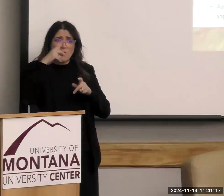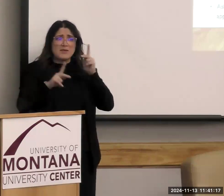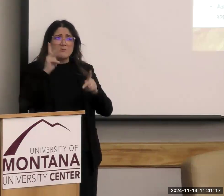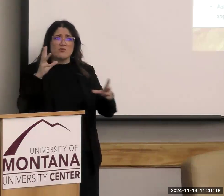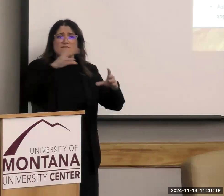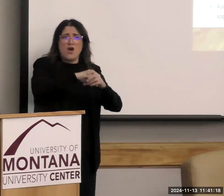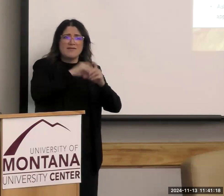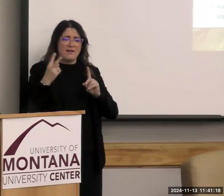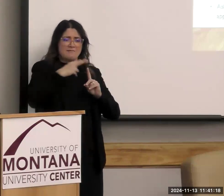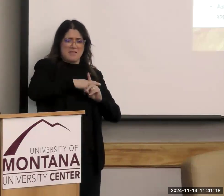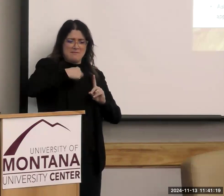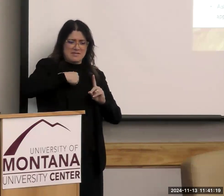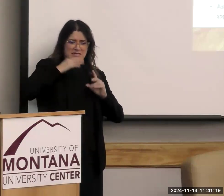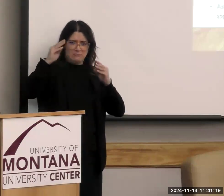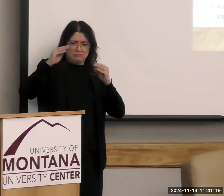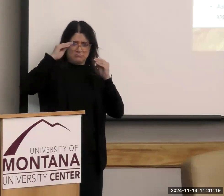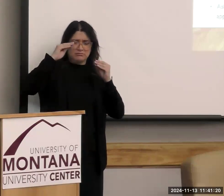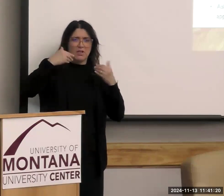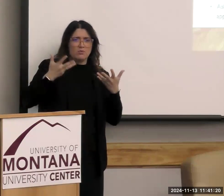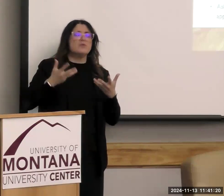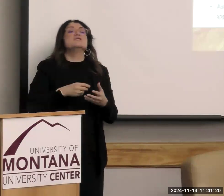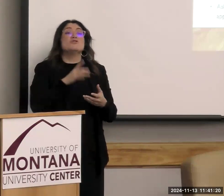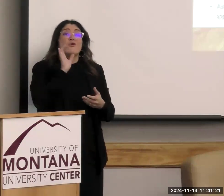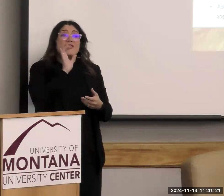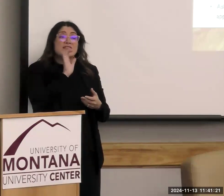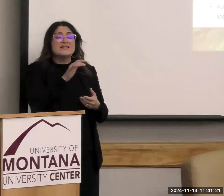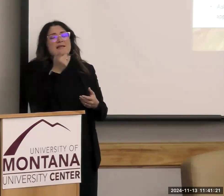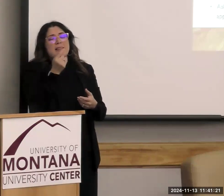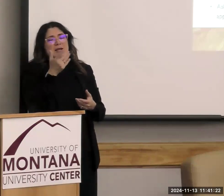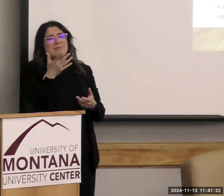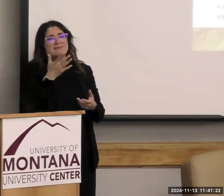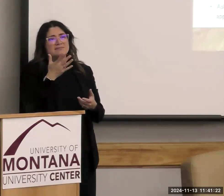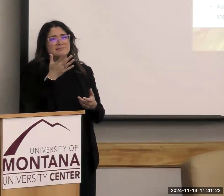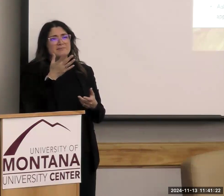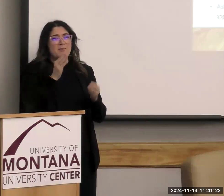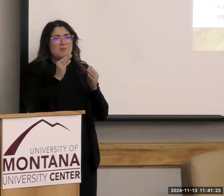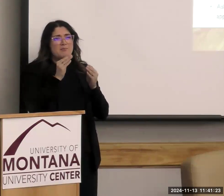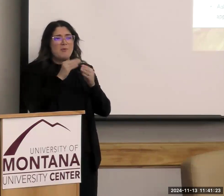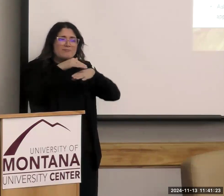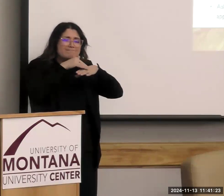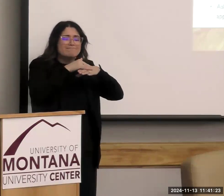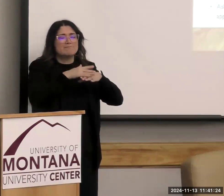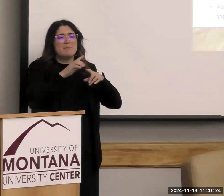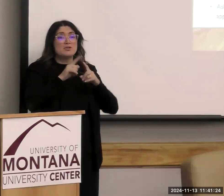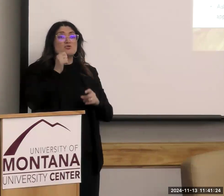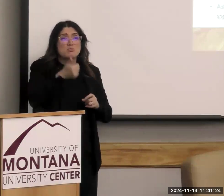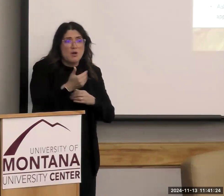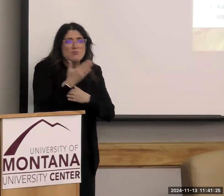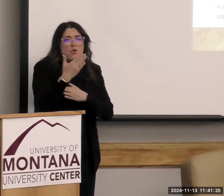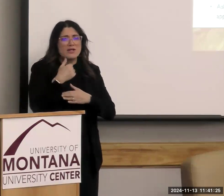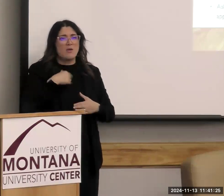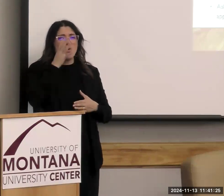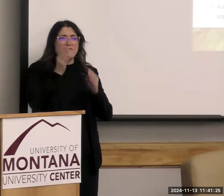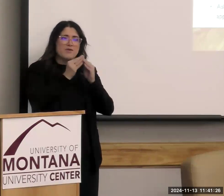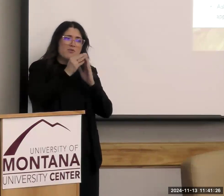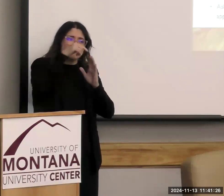So this is a teaser for my talk that will be tomorrow morning about universal design and inclusive delivery of the